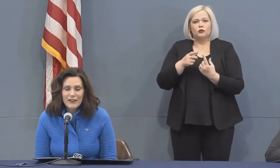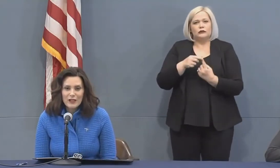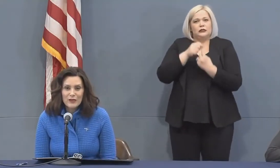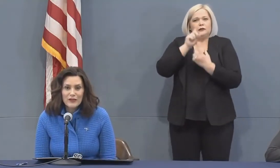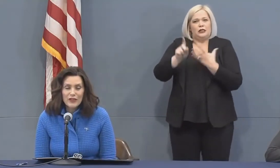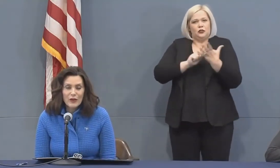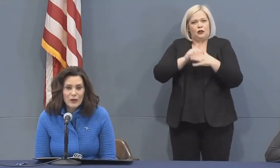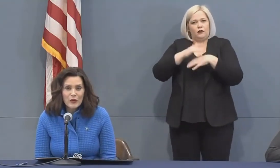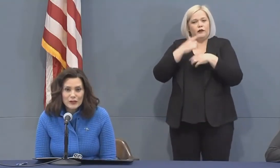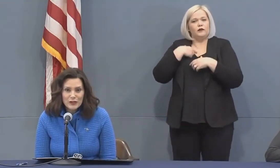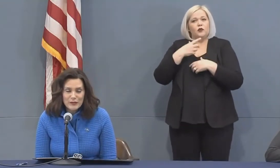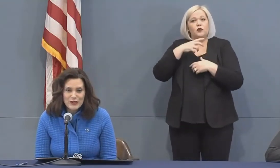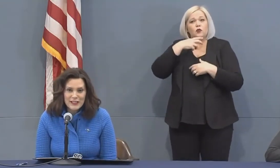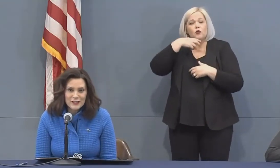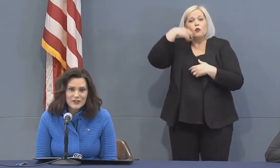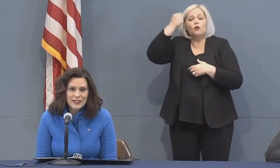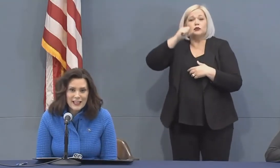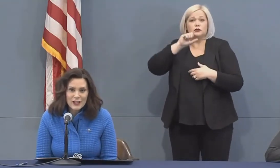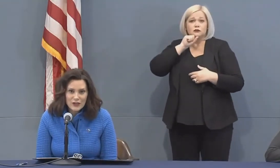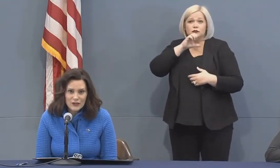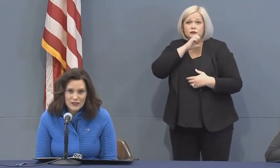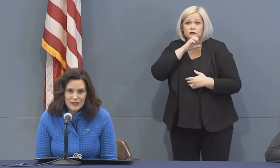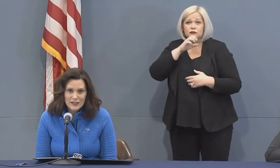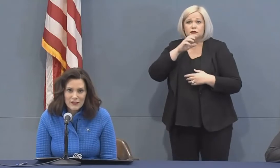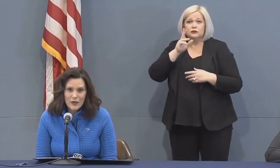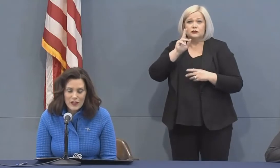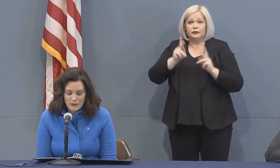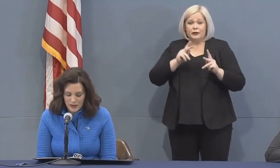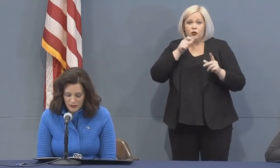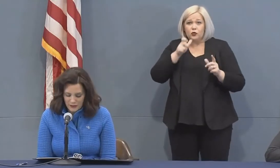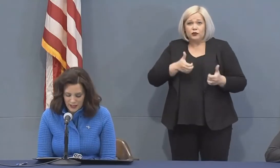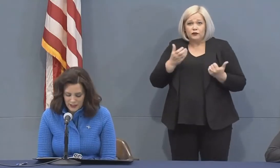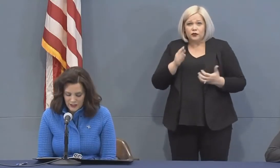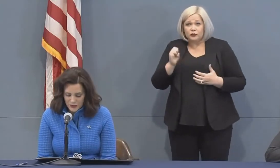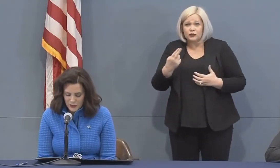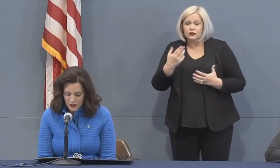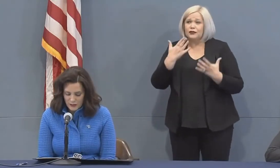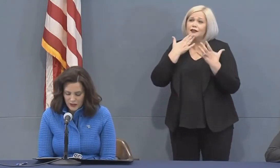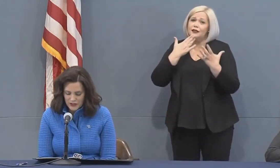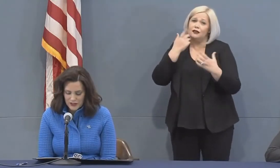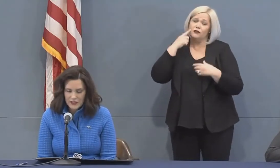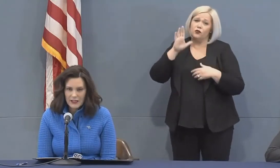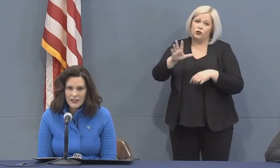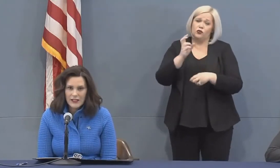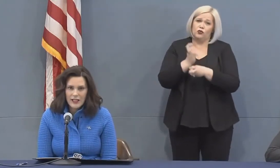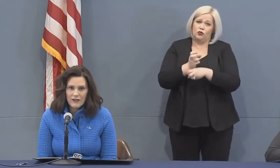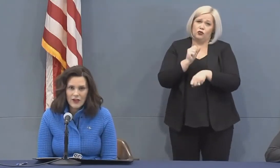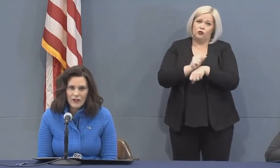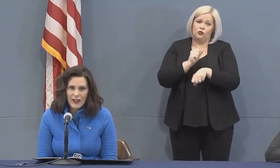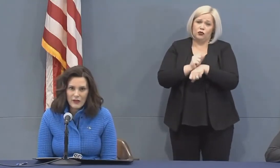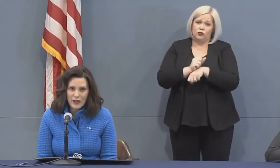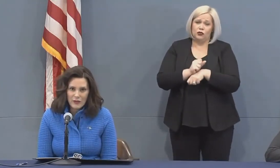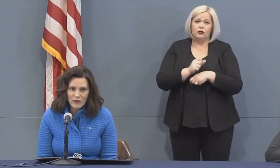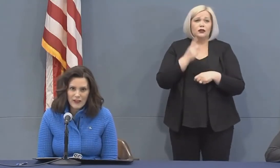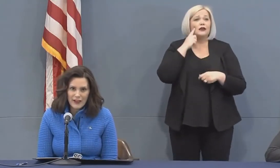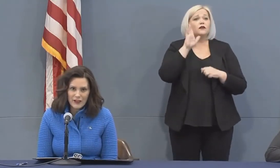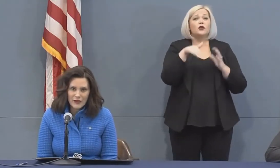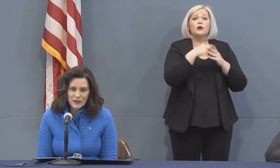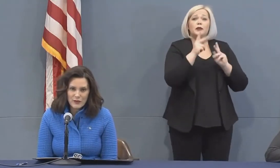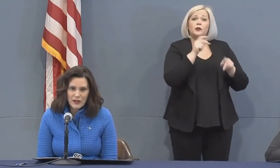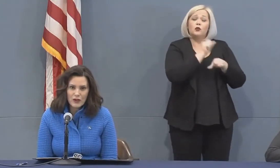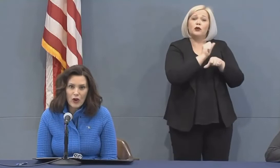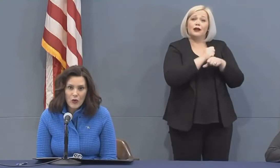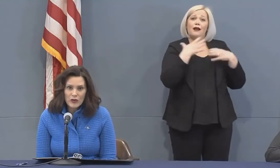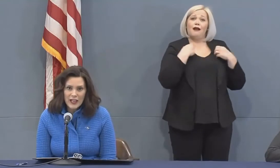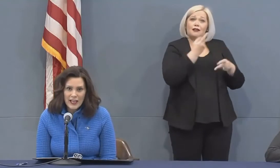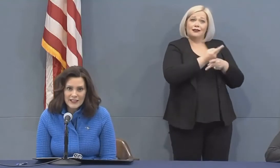be available for our older Michiganders, thank you for going above and beyond and doing your part. And for every health care provider